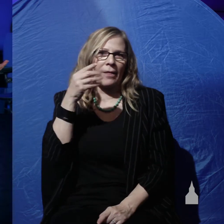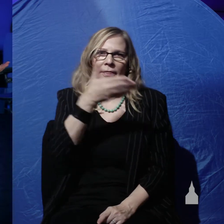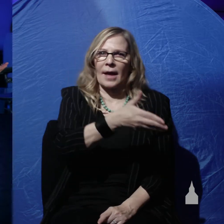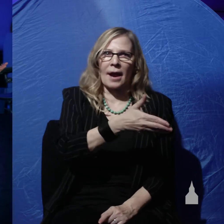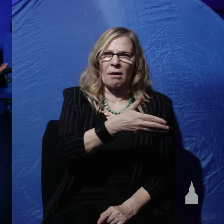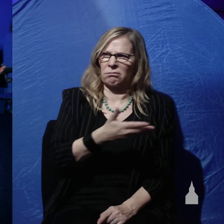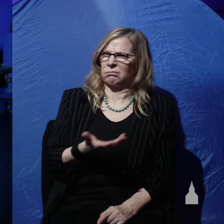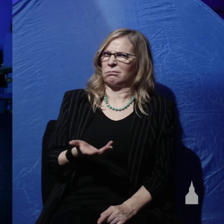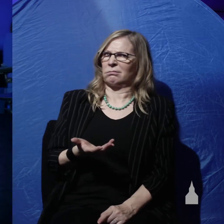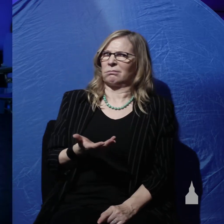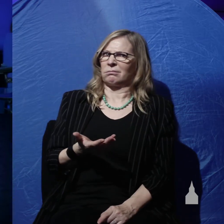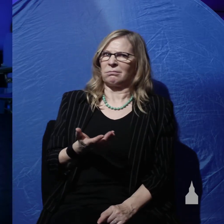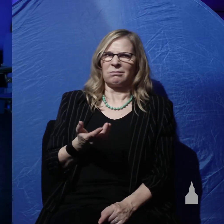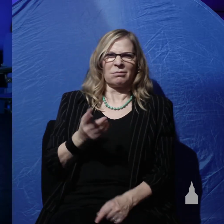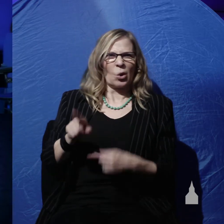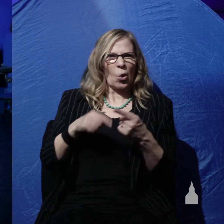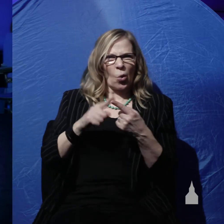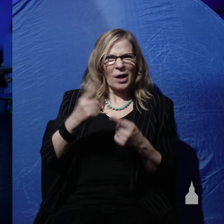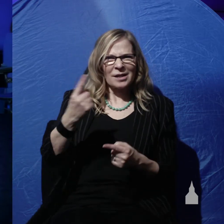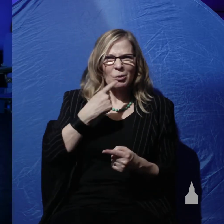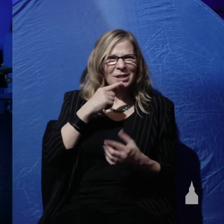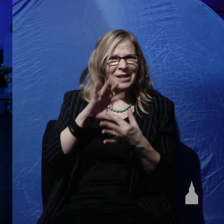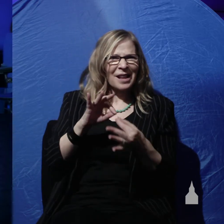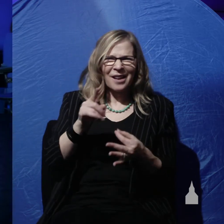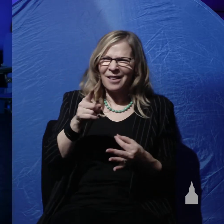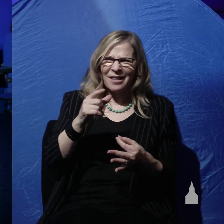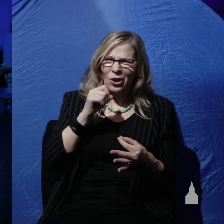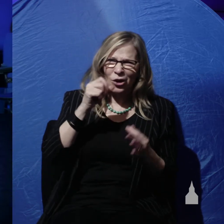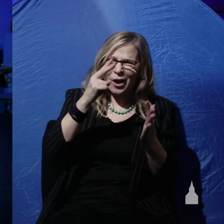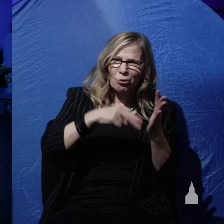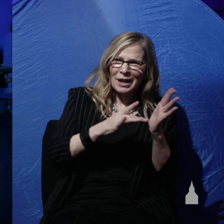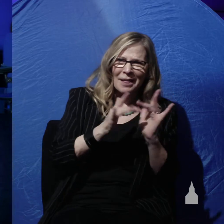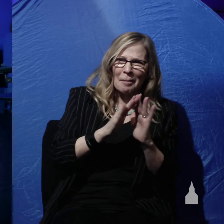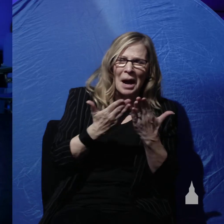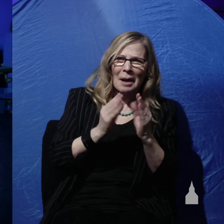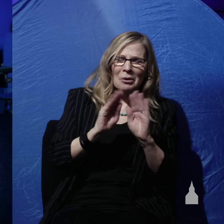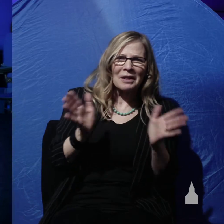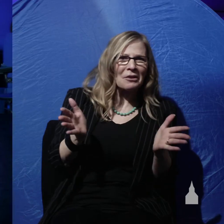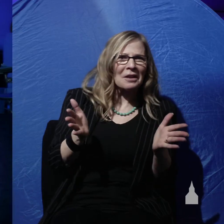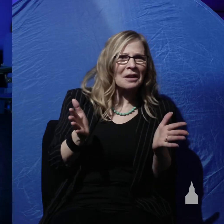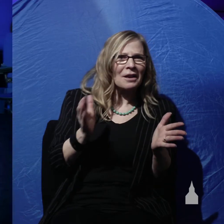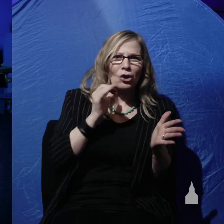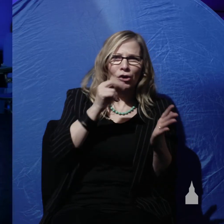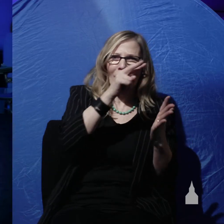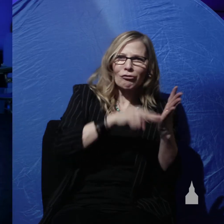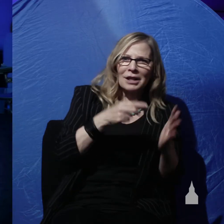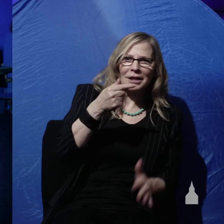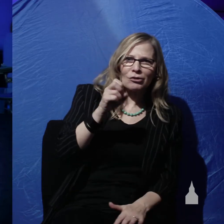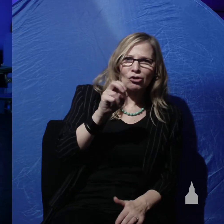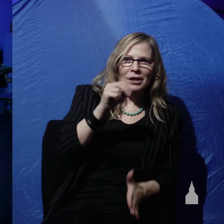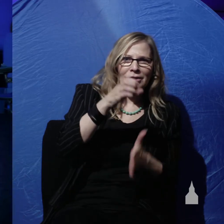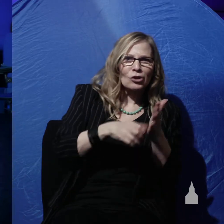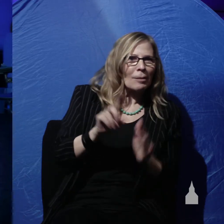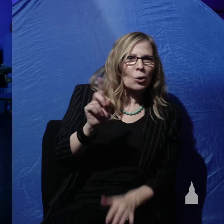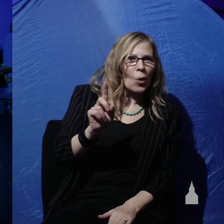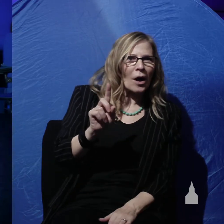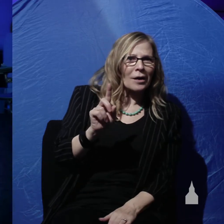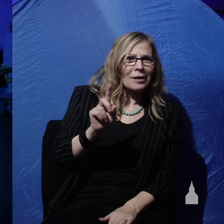anybody says that, I think, you just are not reading the Bible. You're not reading Genesis 1. It certainly tells